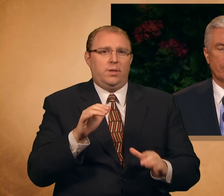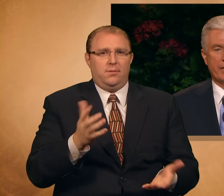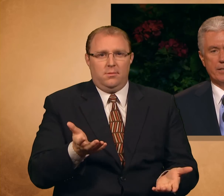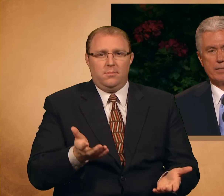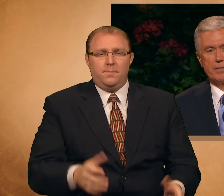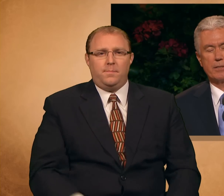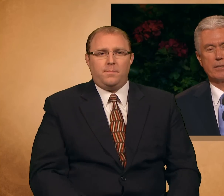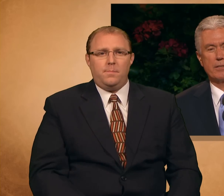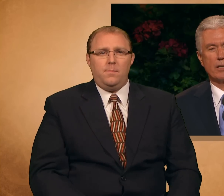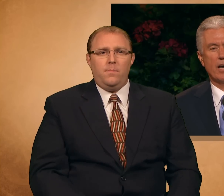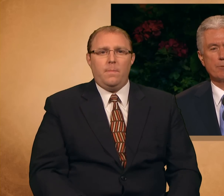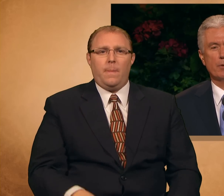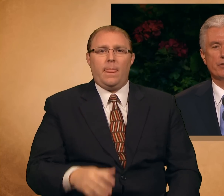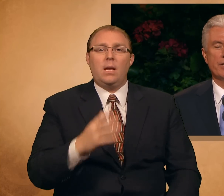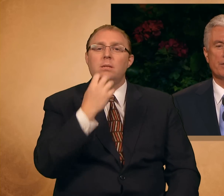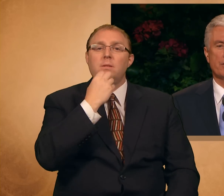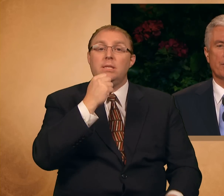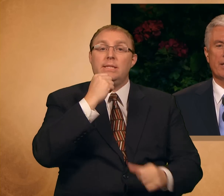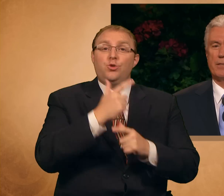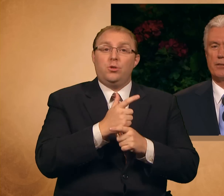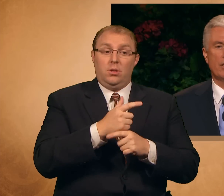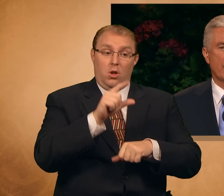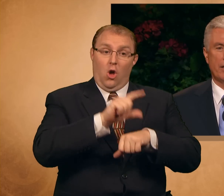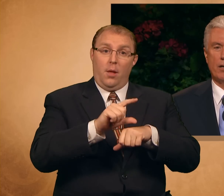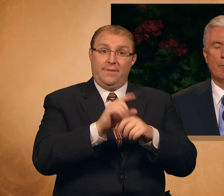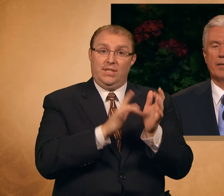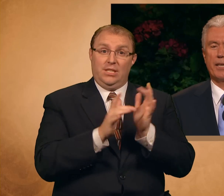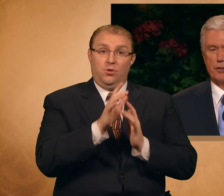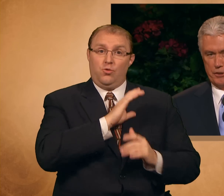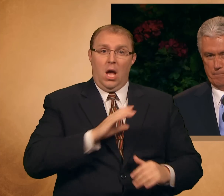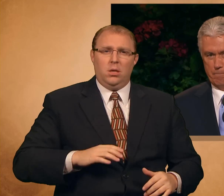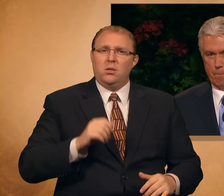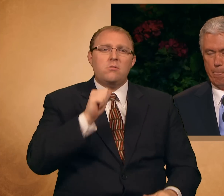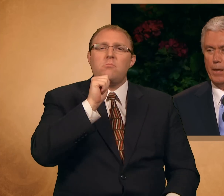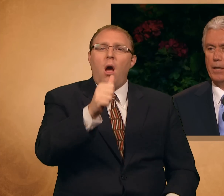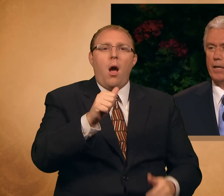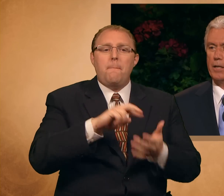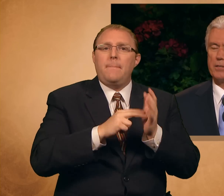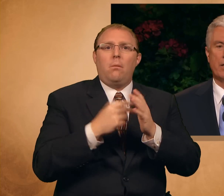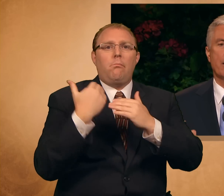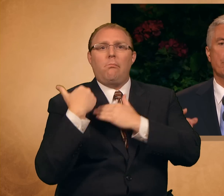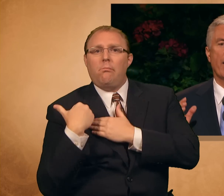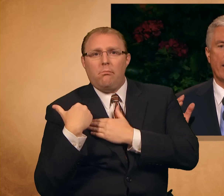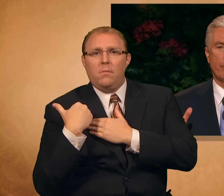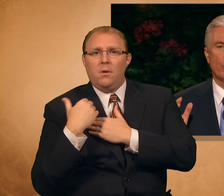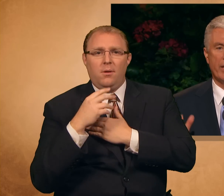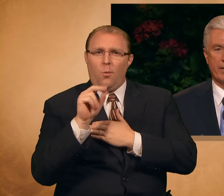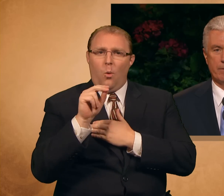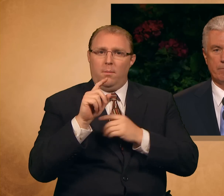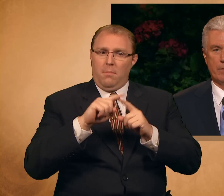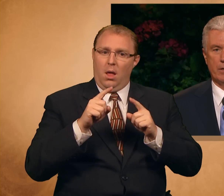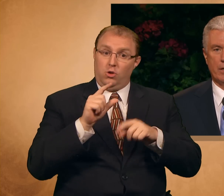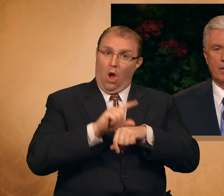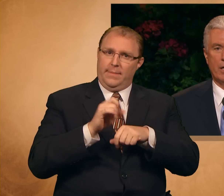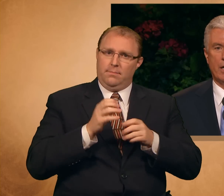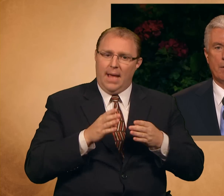My dear sisters, the gospel of Jesus Christ is not an obligation. It is a pathway